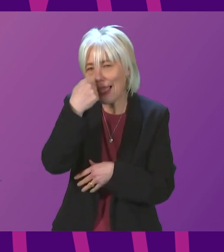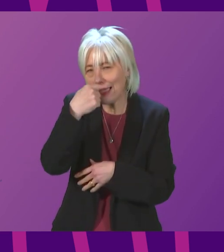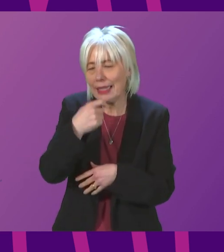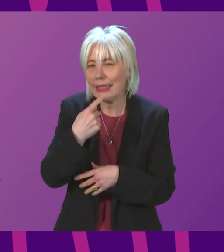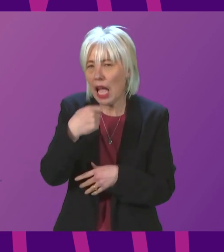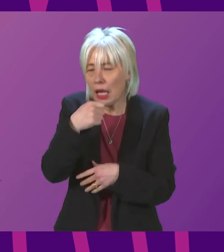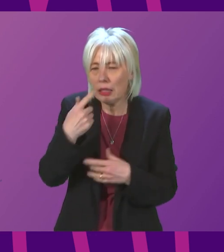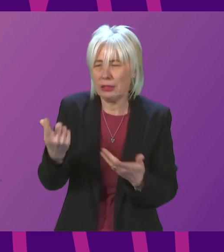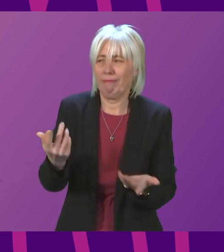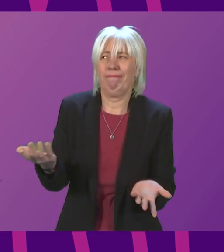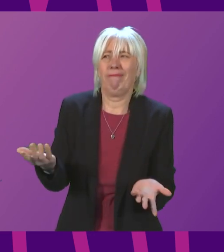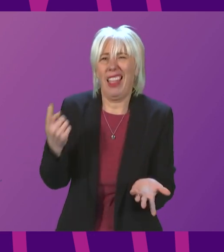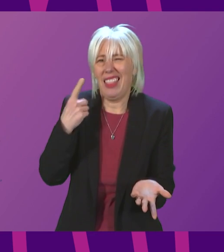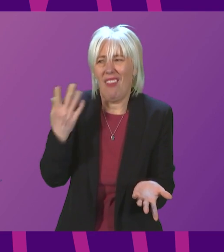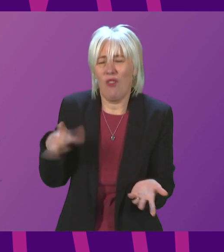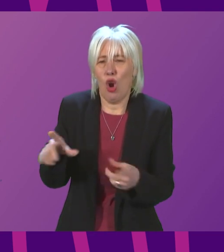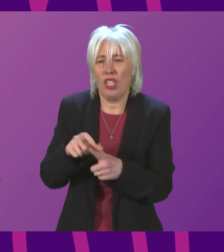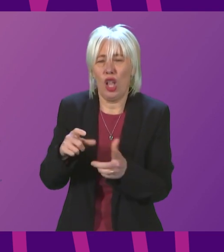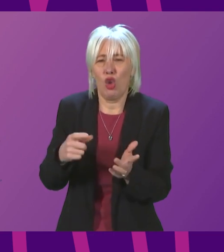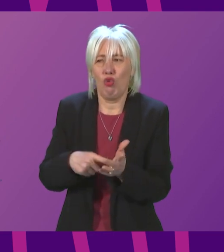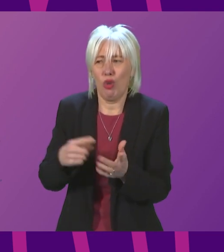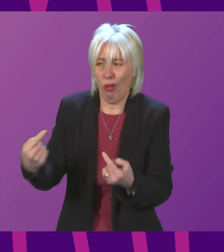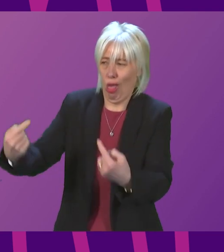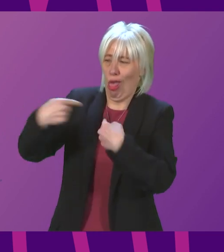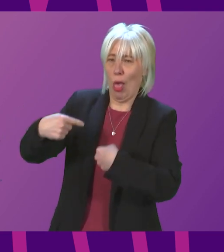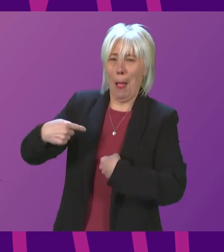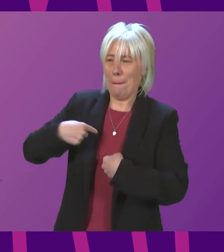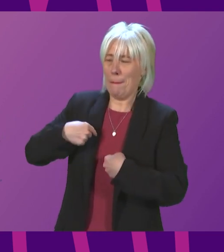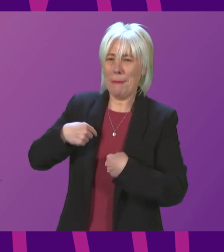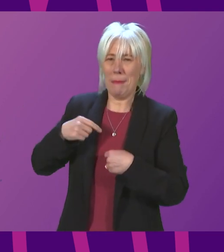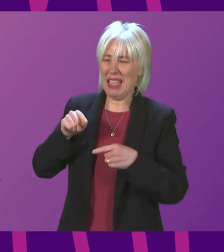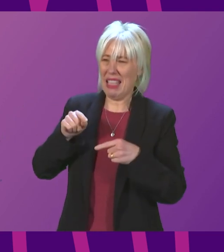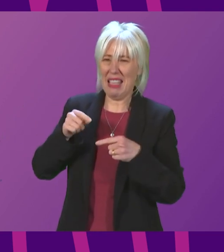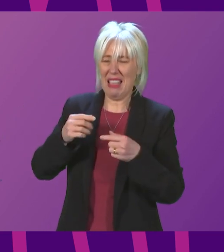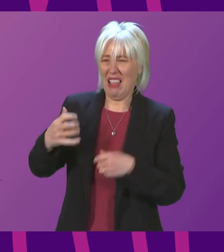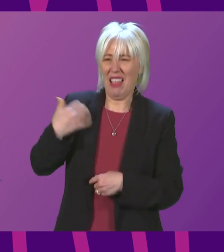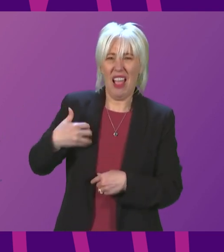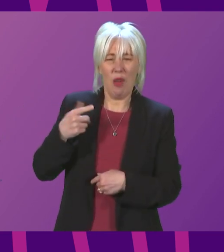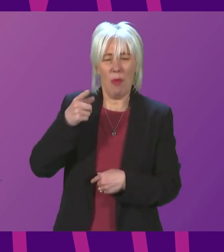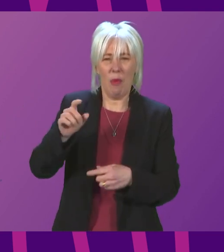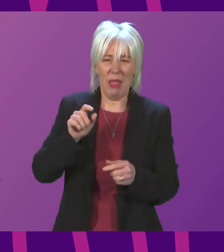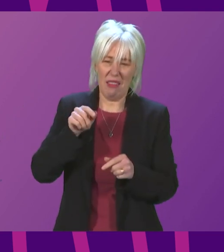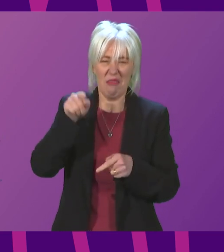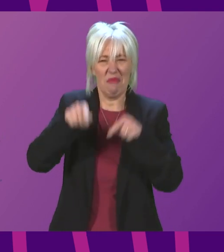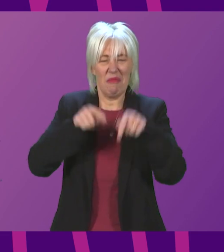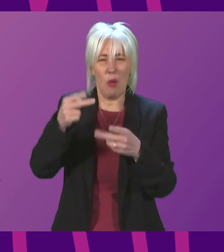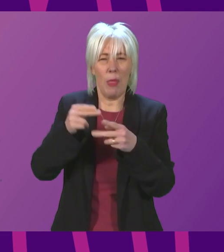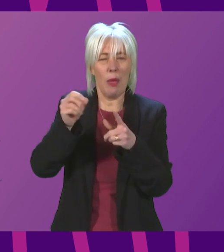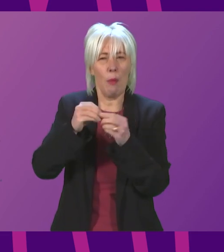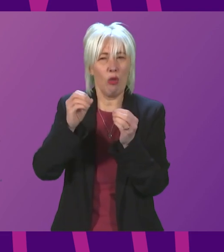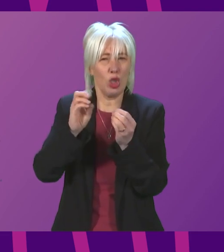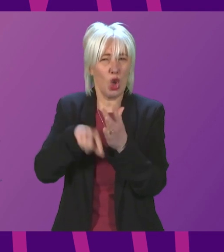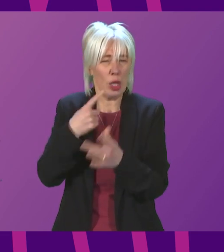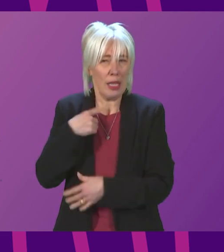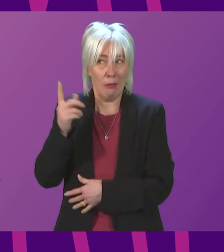I think it's a bit rich, I have to say, for Douglas Ross to accuse me of picking a fight with Boris Johnson, but we'll leave that to one side for the moment.